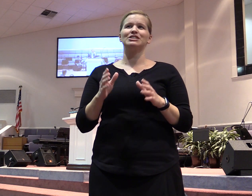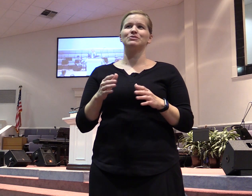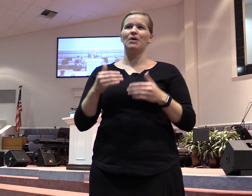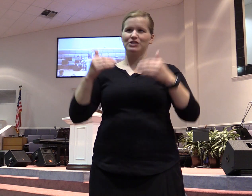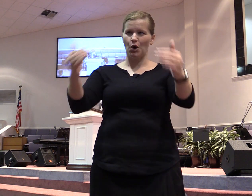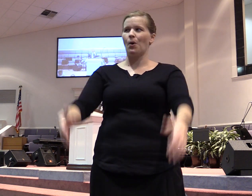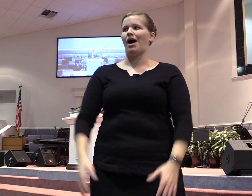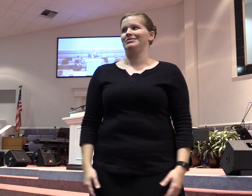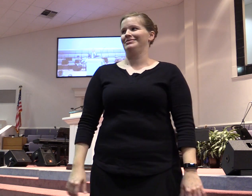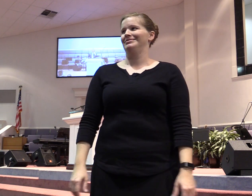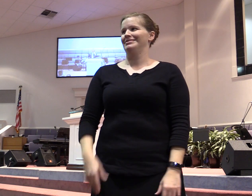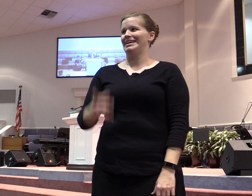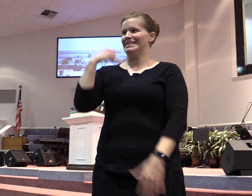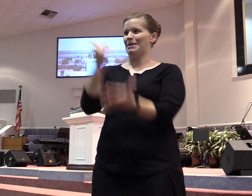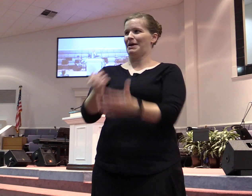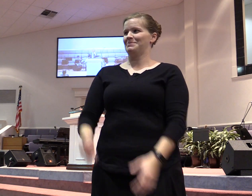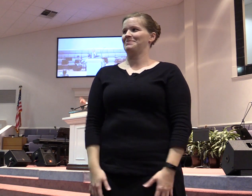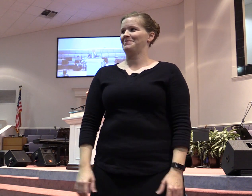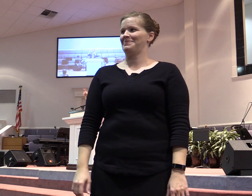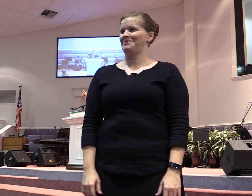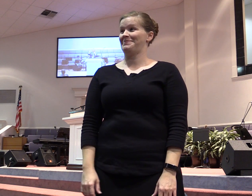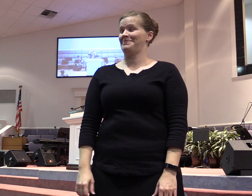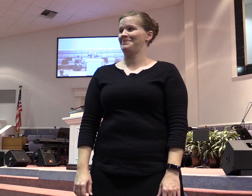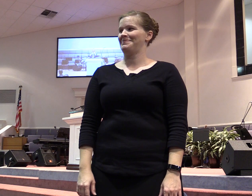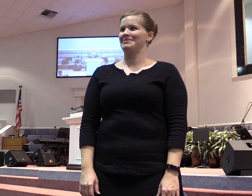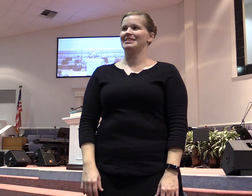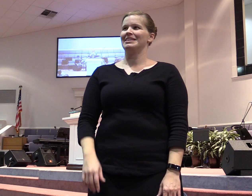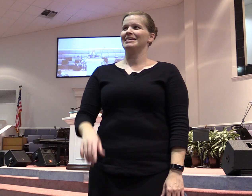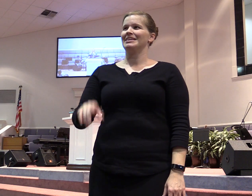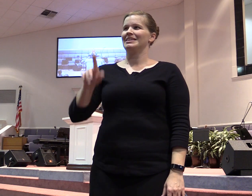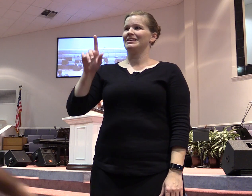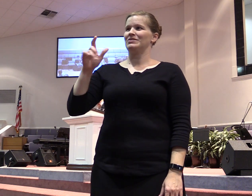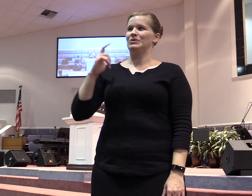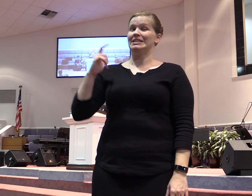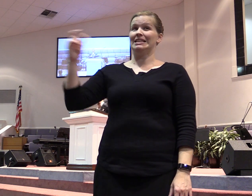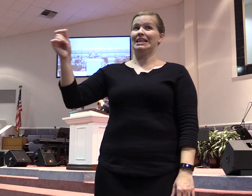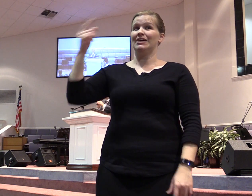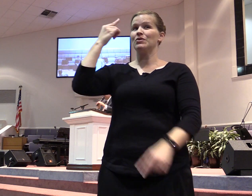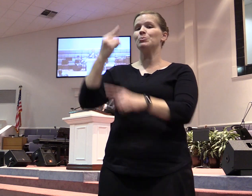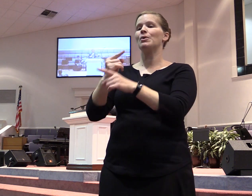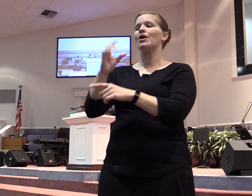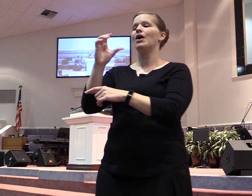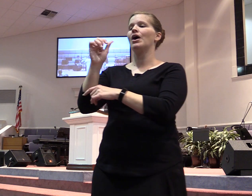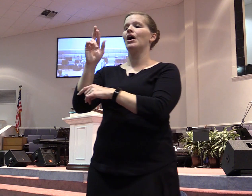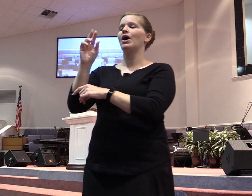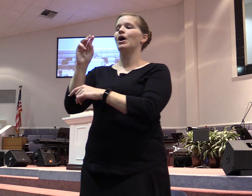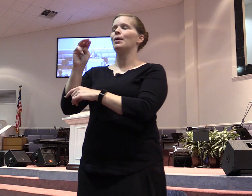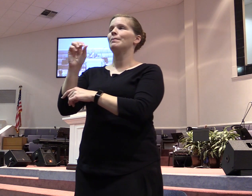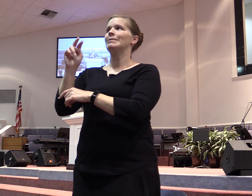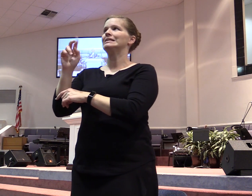Amen. Somebody shout Amen. If you know you can go for the comedy. I'll let you get your folks ready and we're going to rejoice